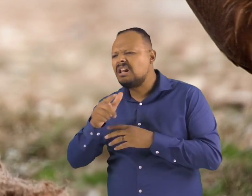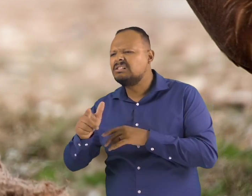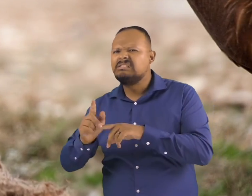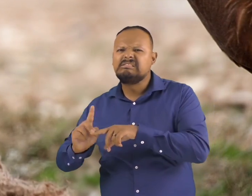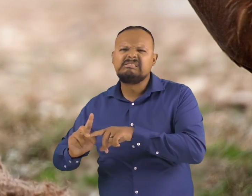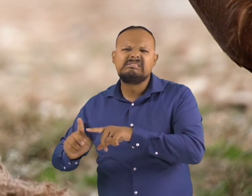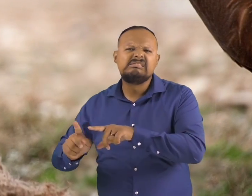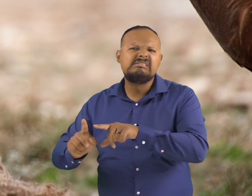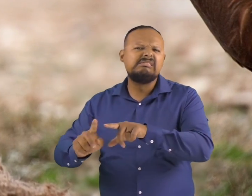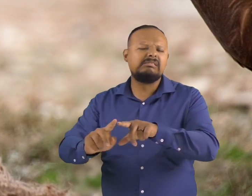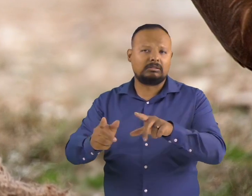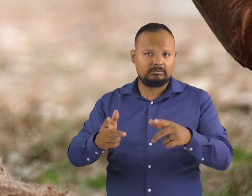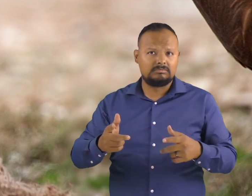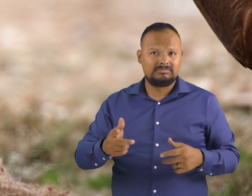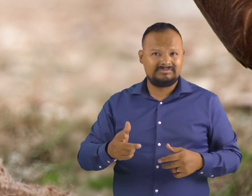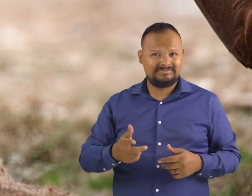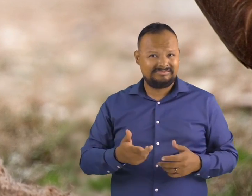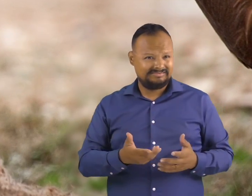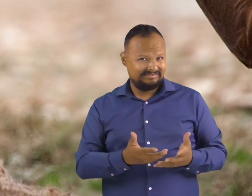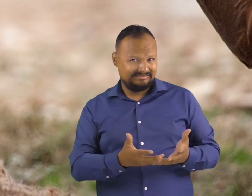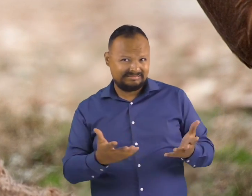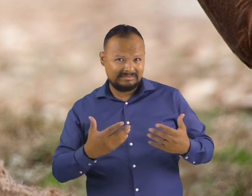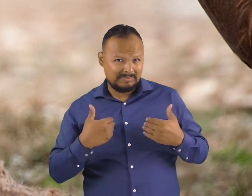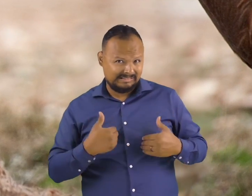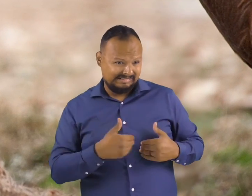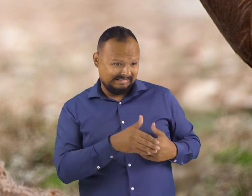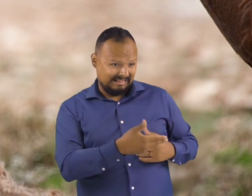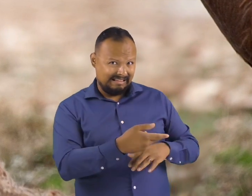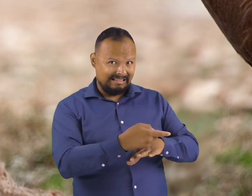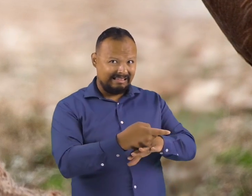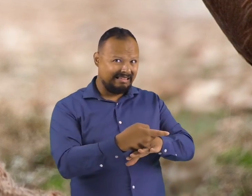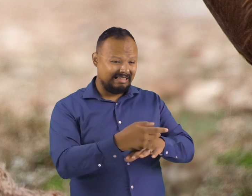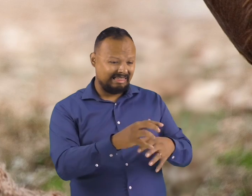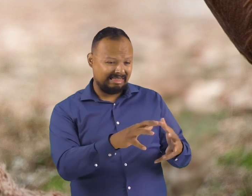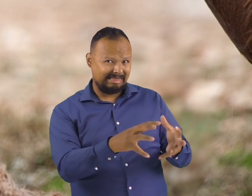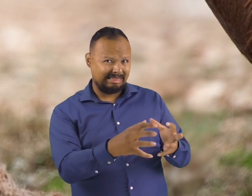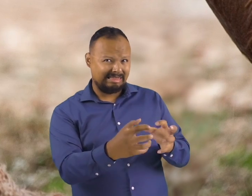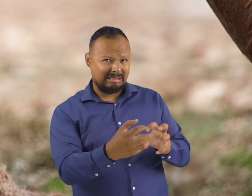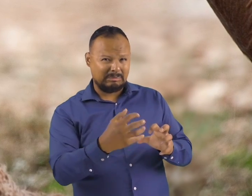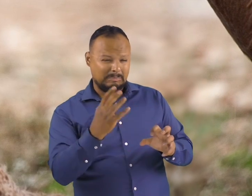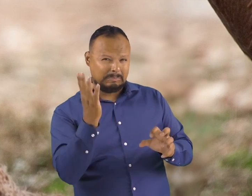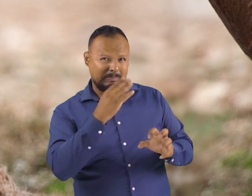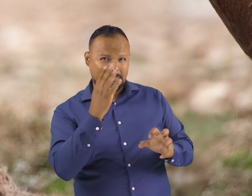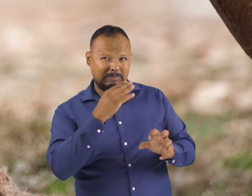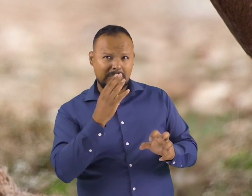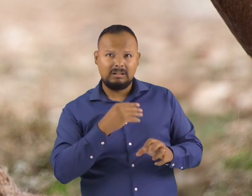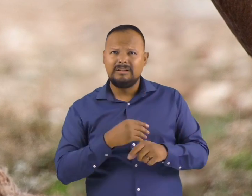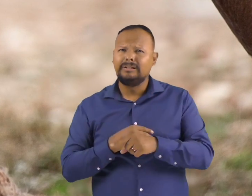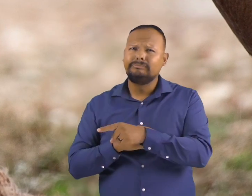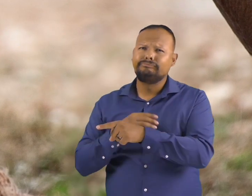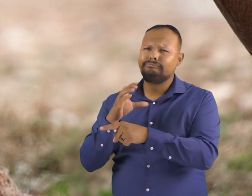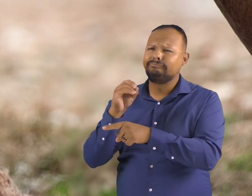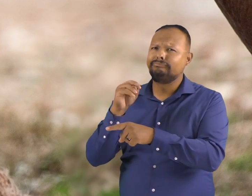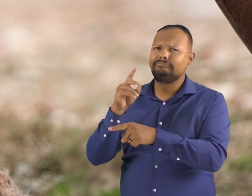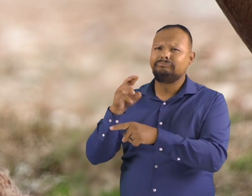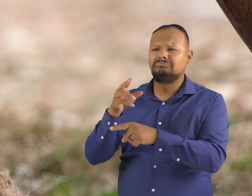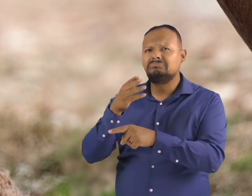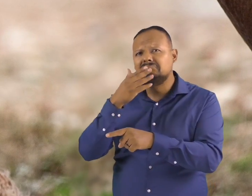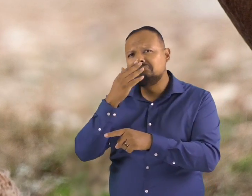think that what condors eat would smell really terrible. But lucky for the condor, they don't have a sense of